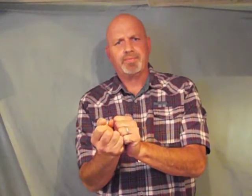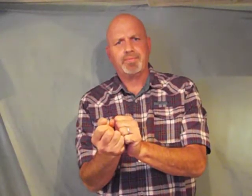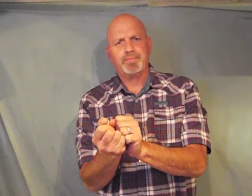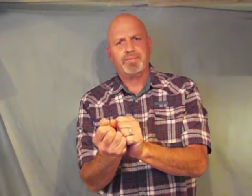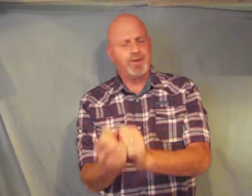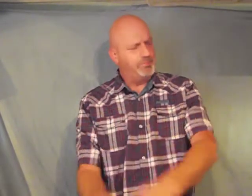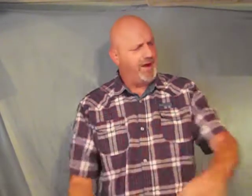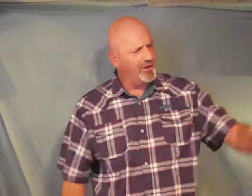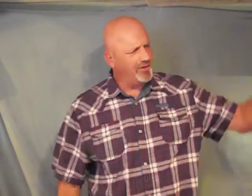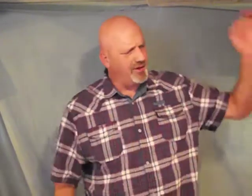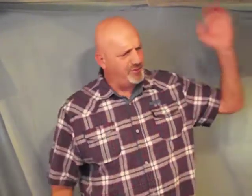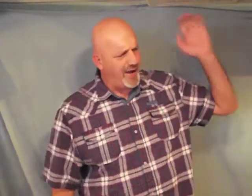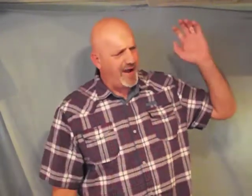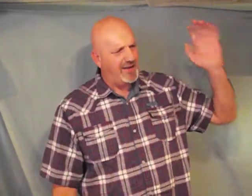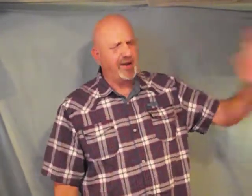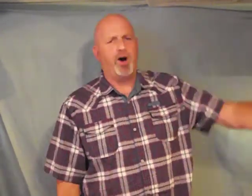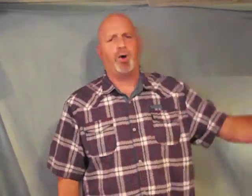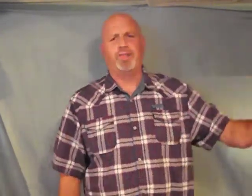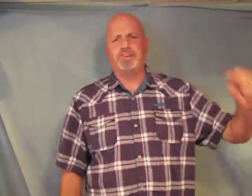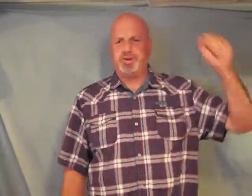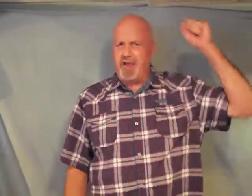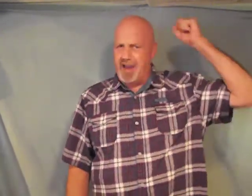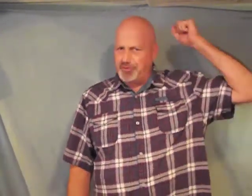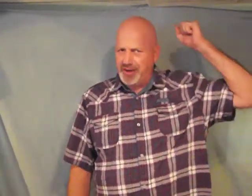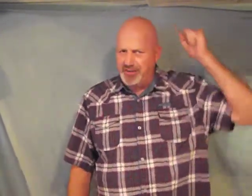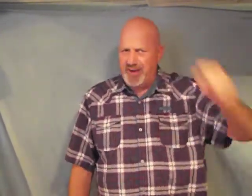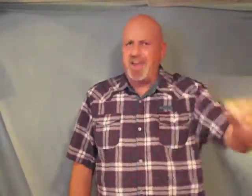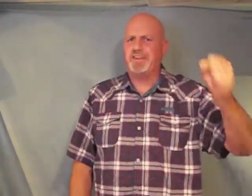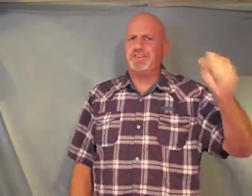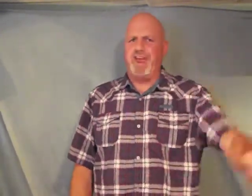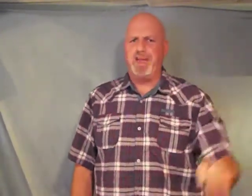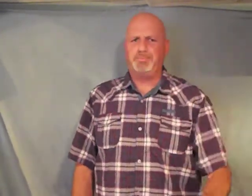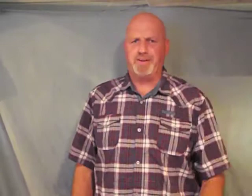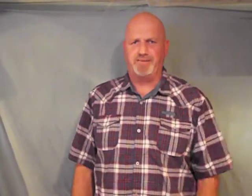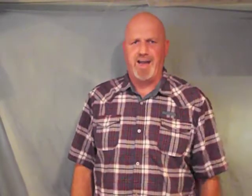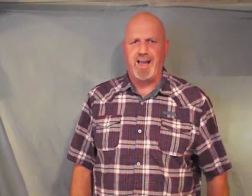they're better than fine gold that you have to dig deep to find